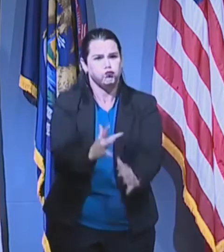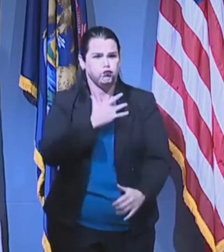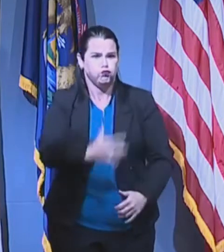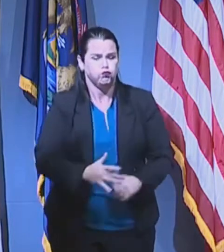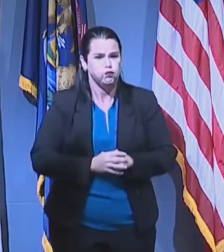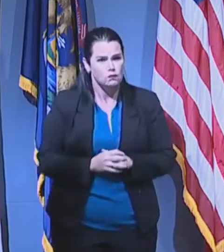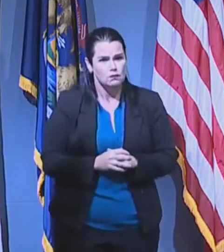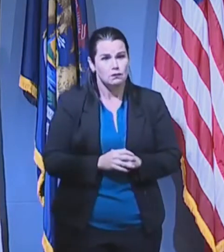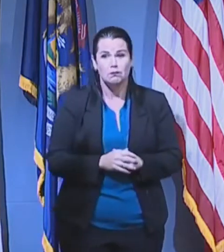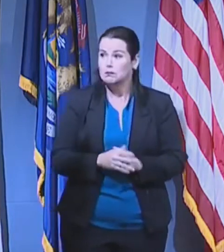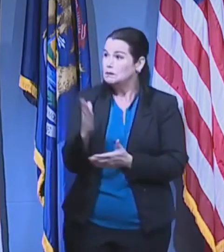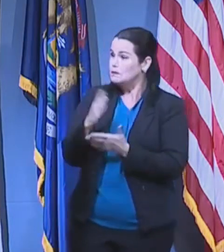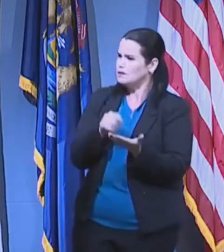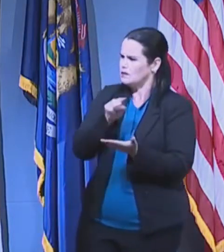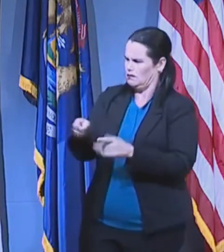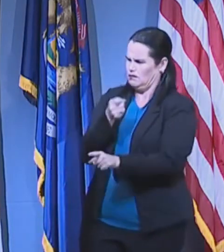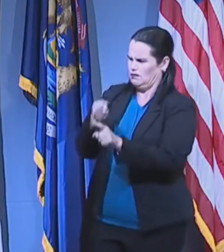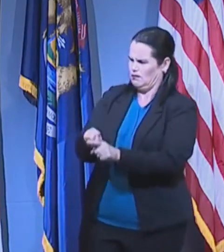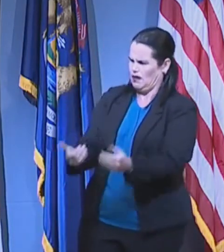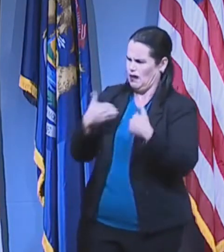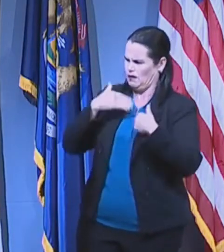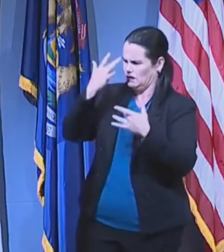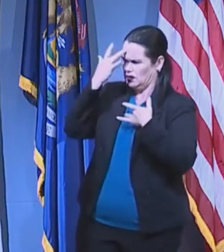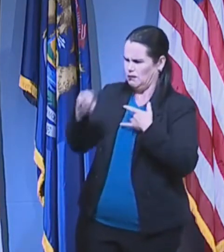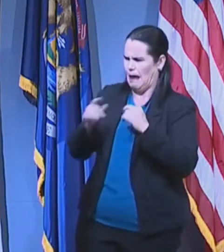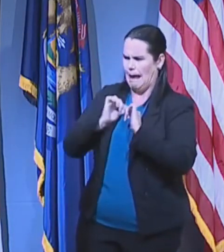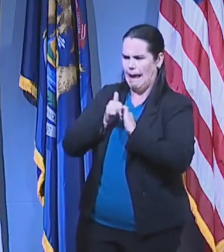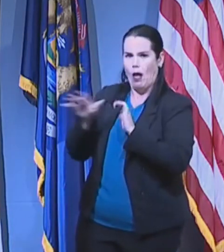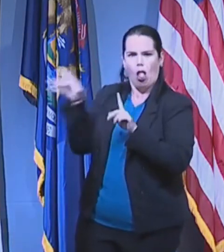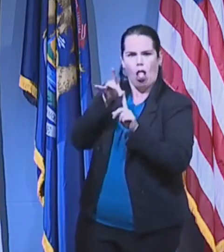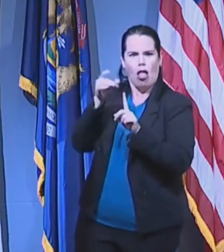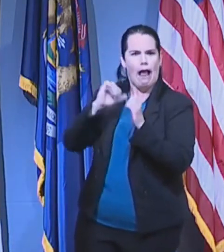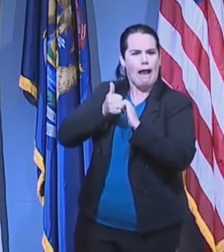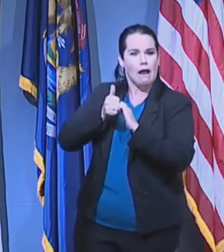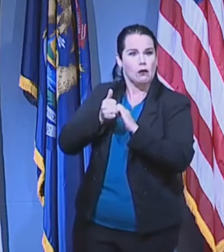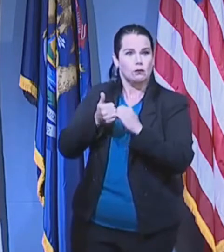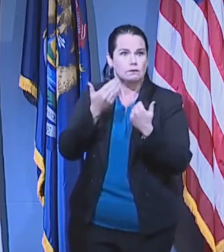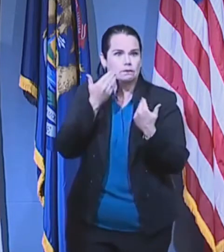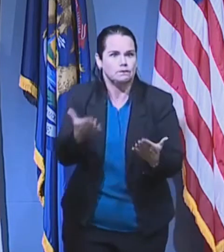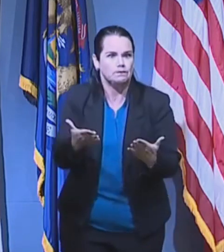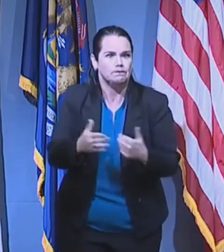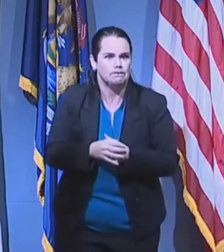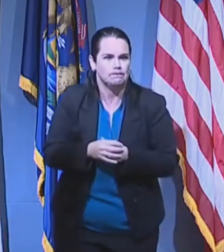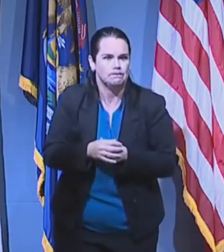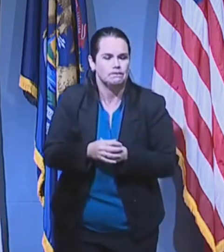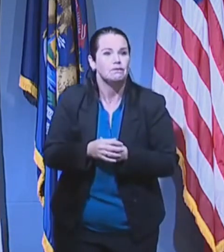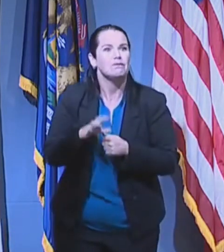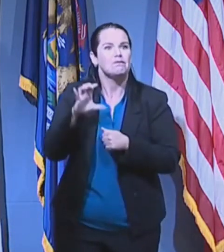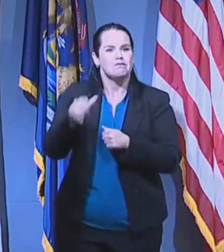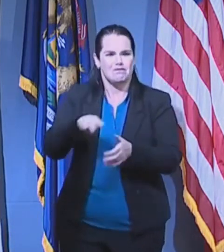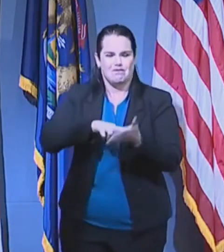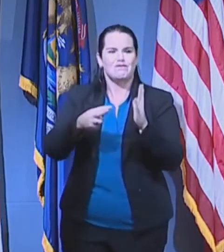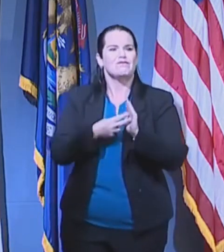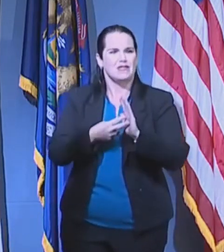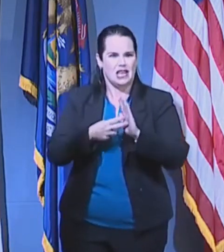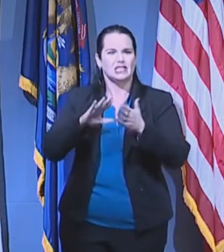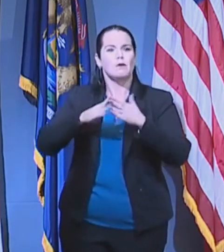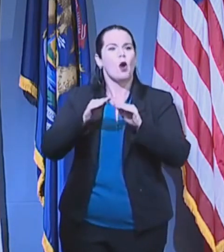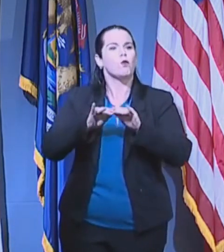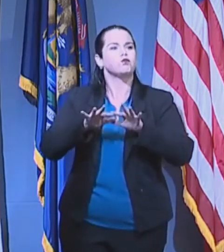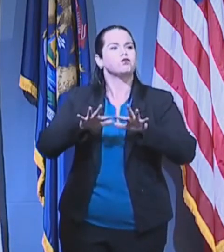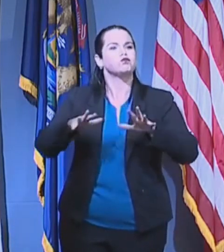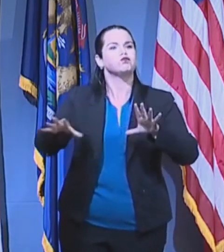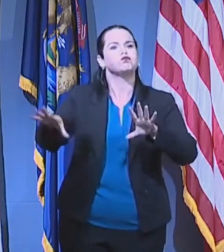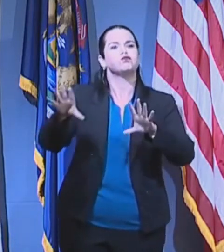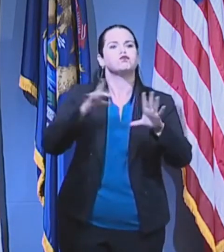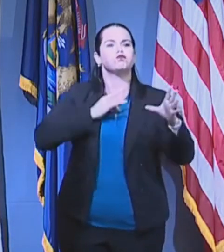the source of the spread, and this is really important. This means that it is spreading in the community, and that's even more importantly why we